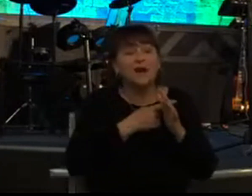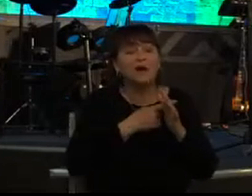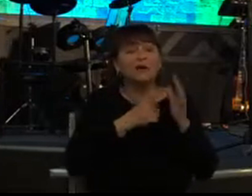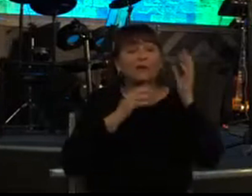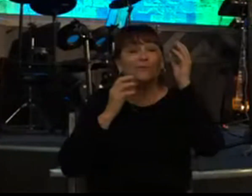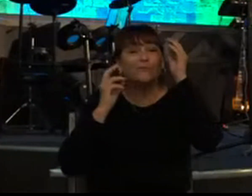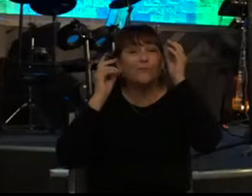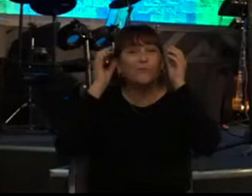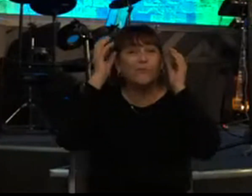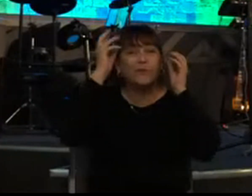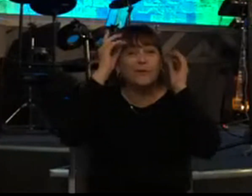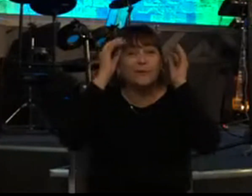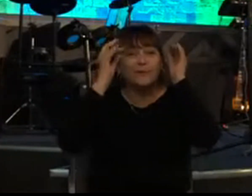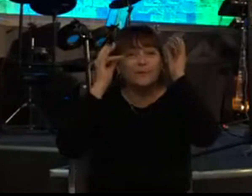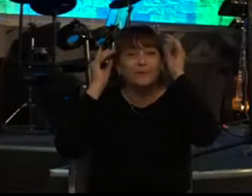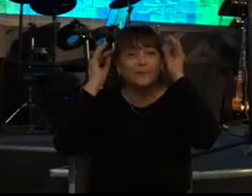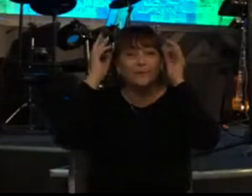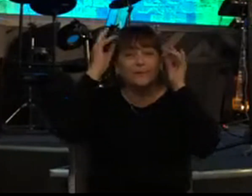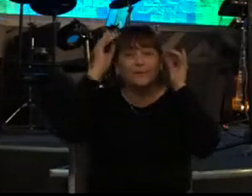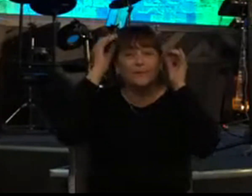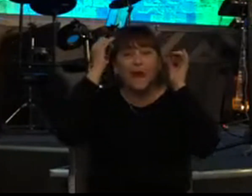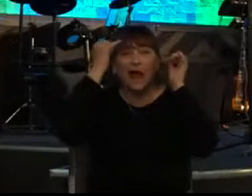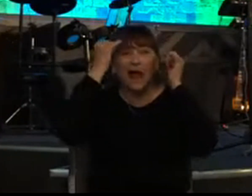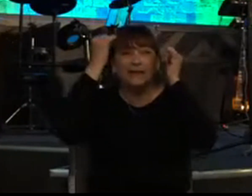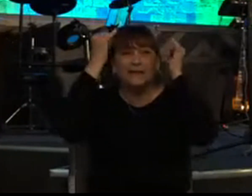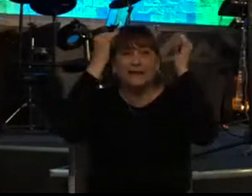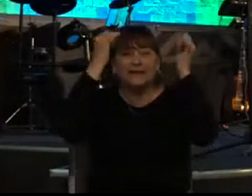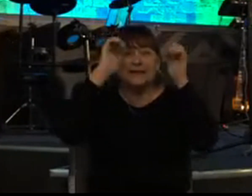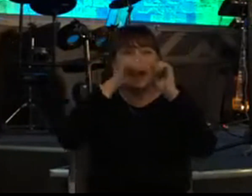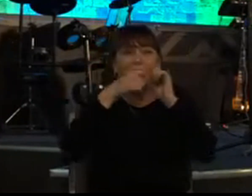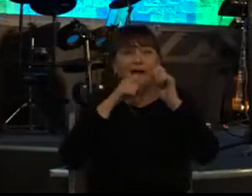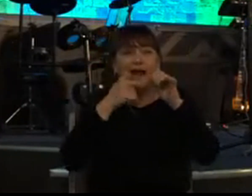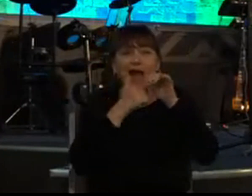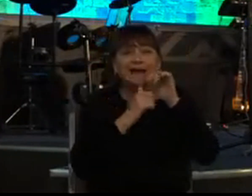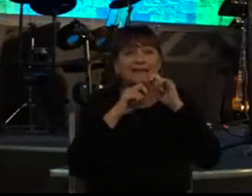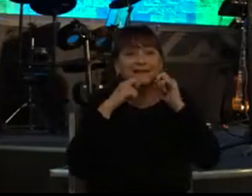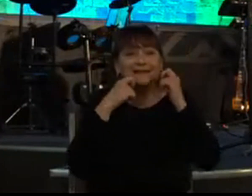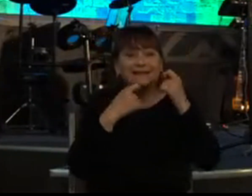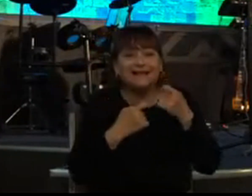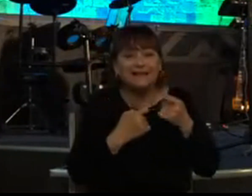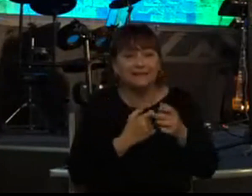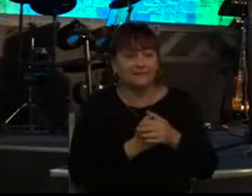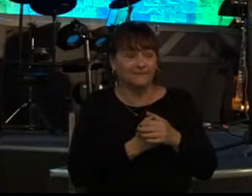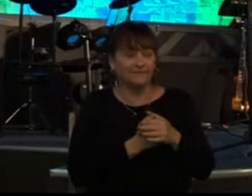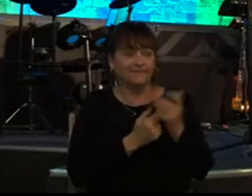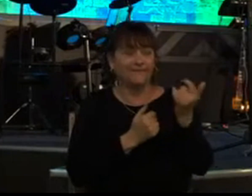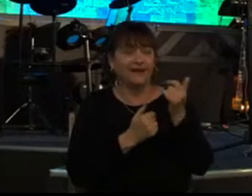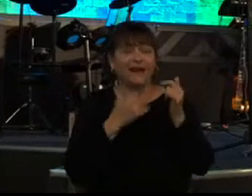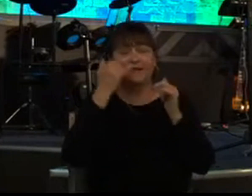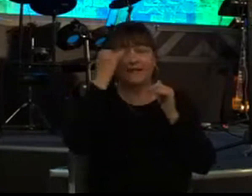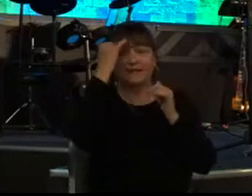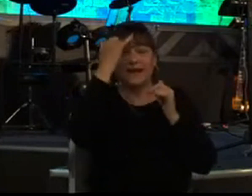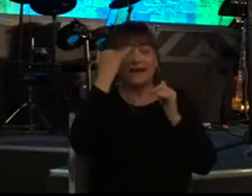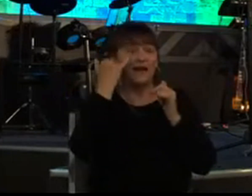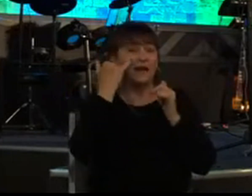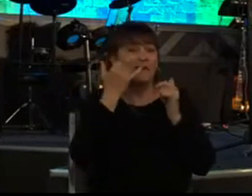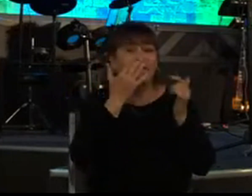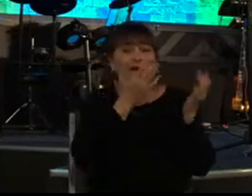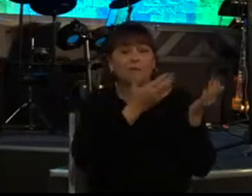ideas to hide his sin he had this idea if he could bring uriah home for a little